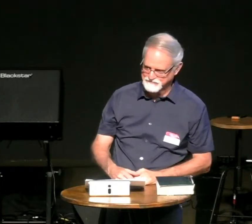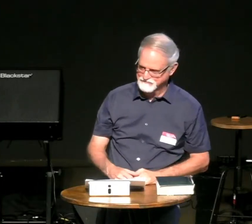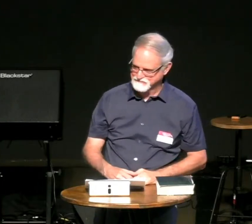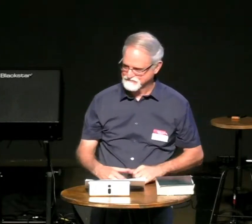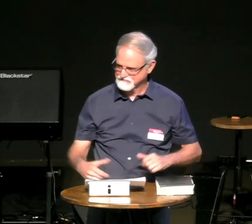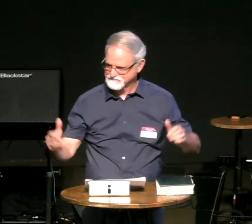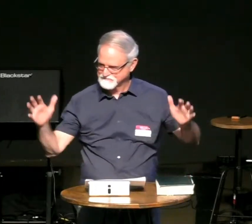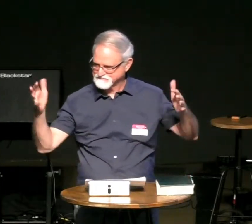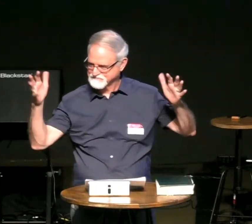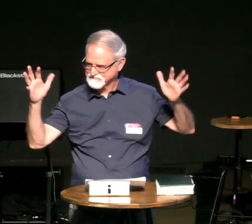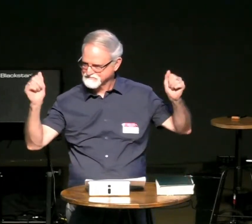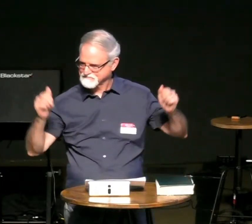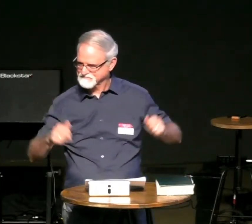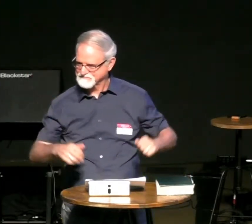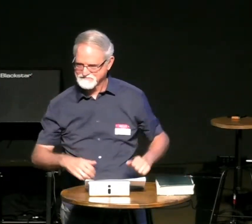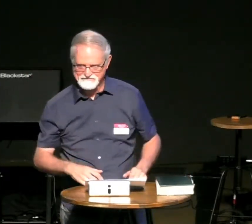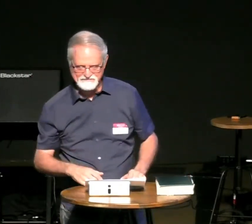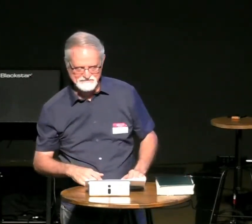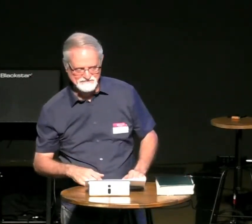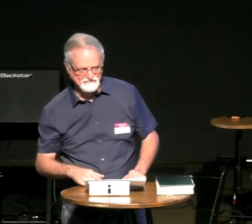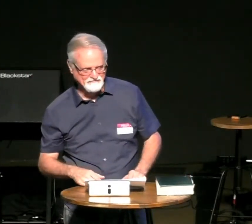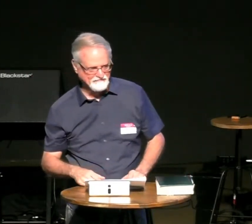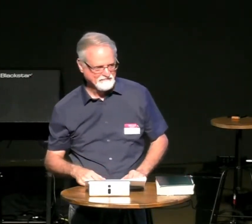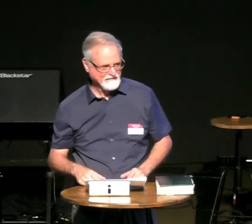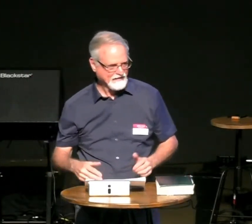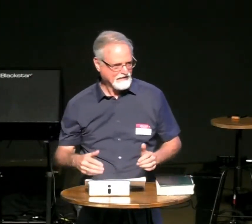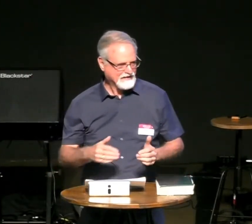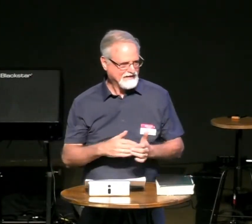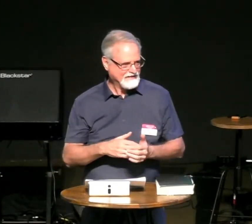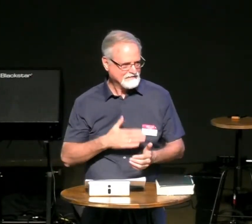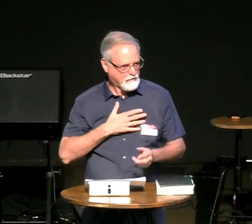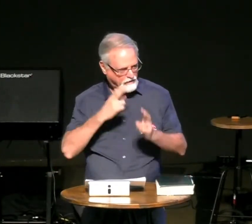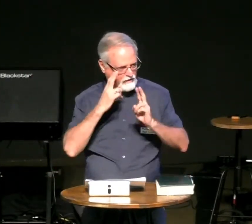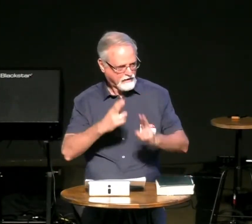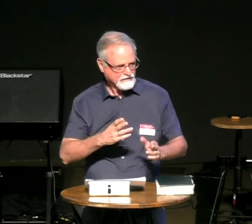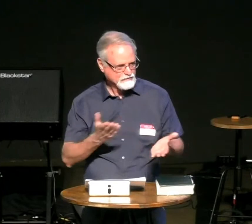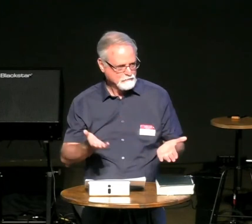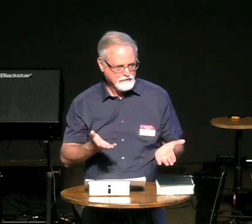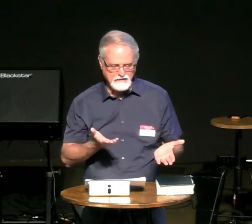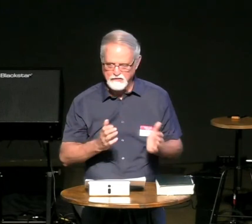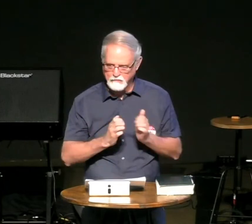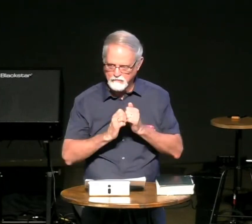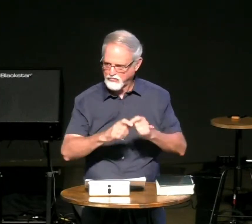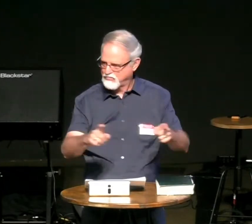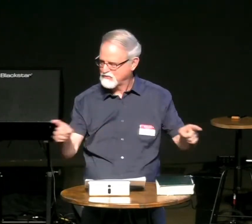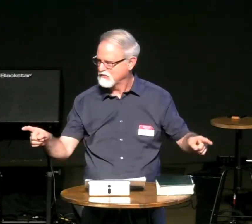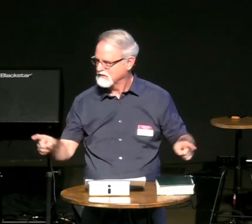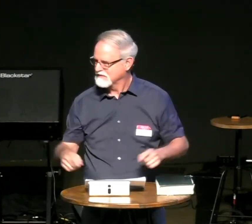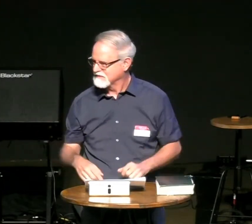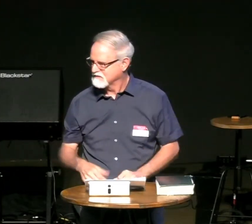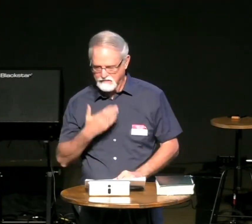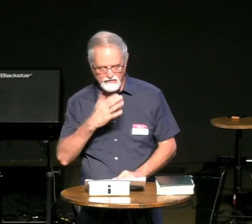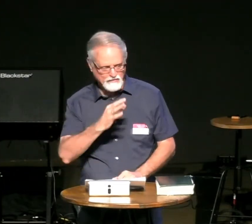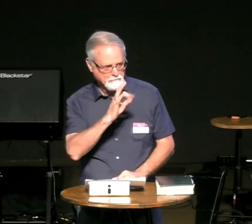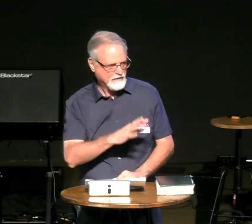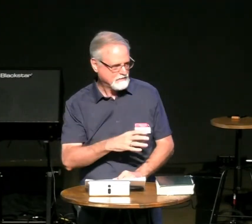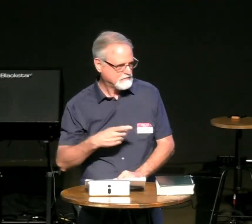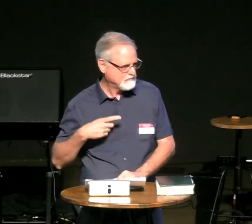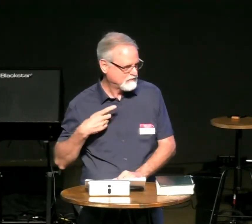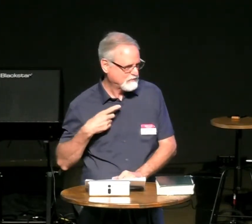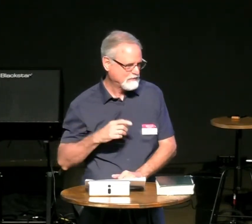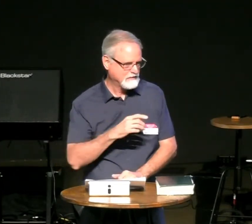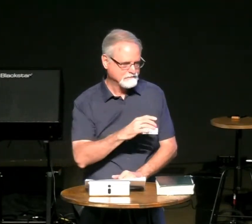that's bright wow yay we're in the house of the lord again what an honor to be here with all of you this morning